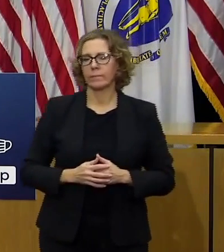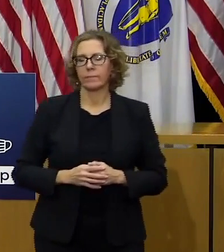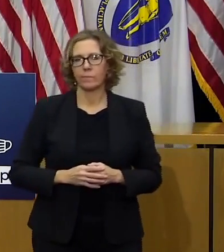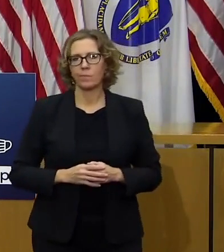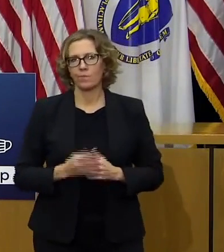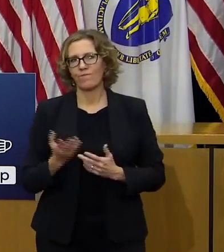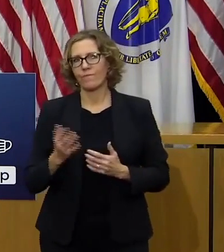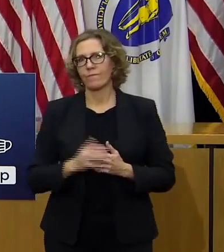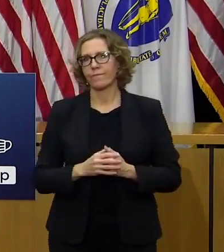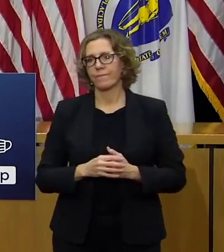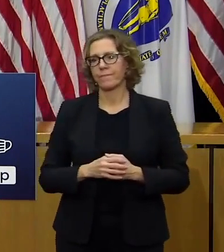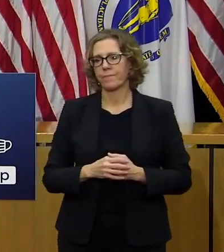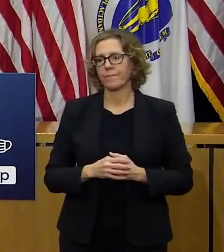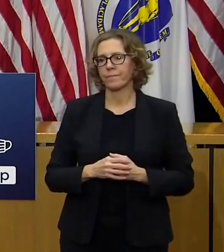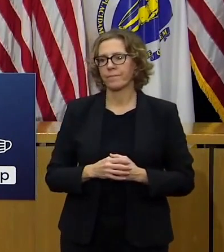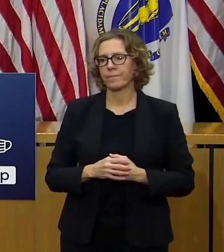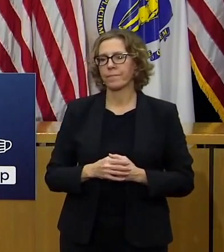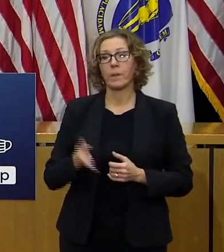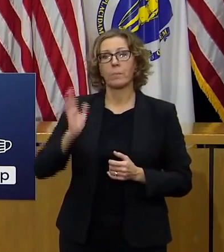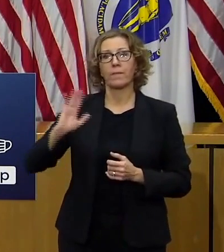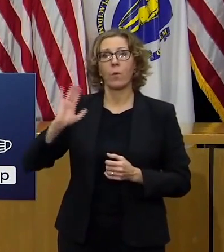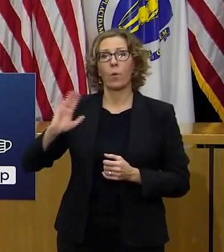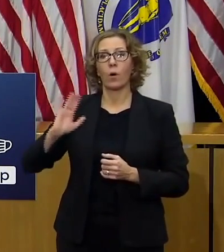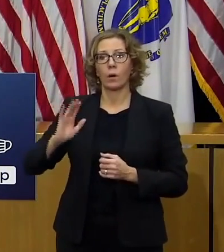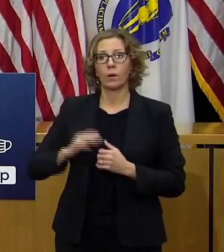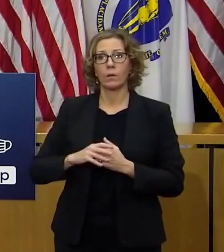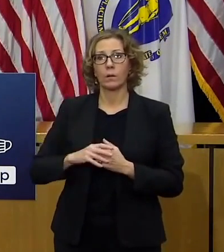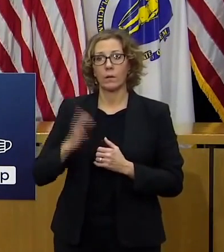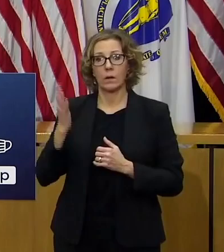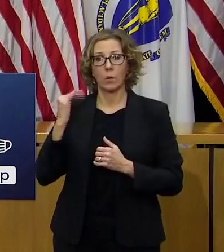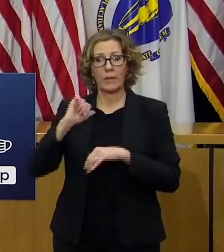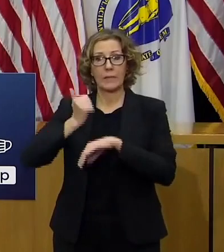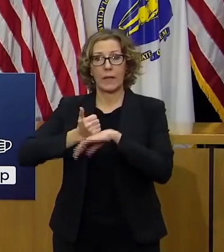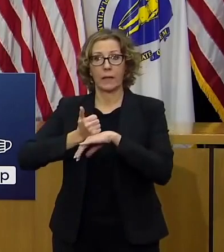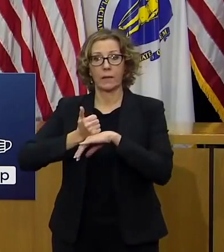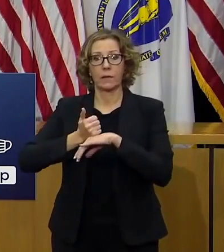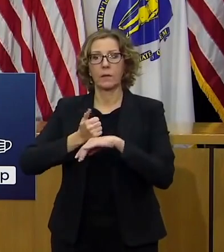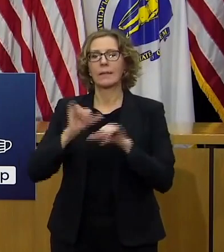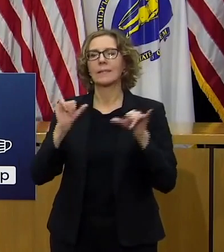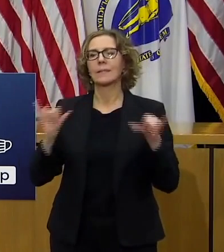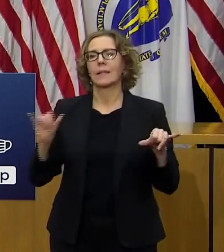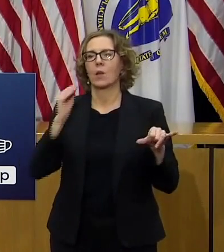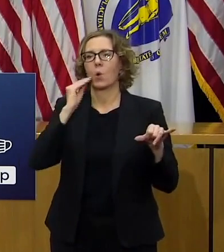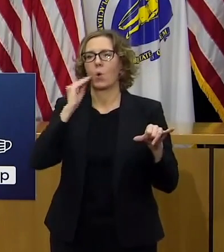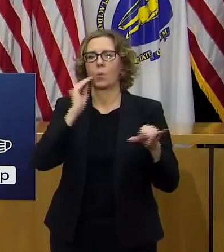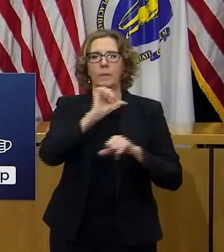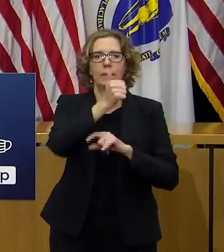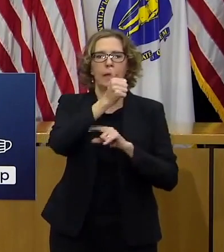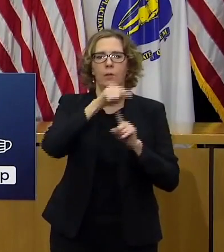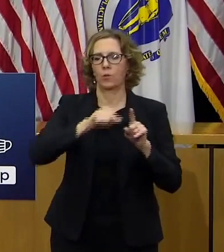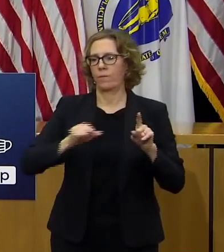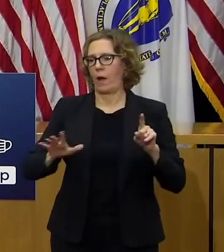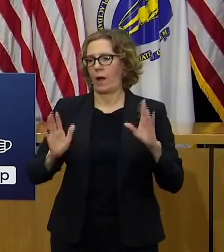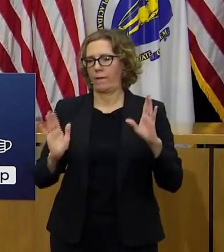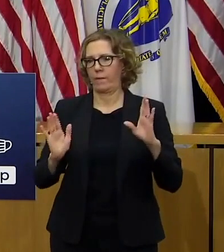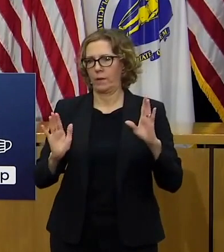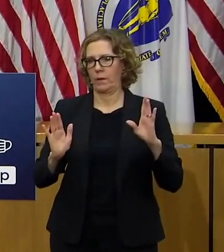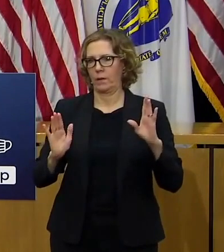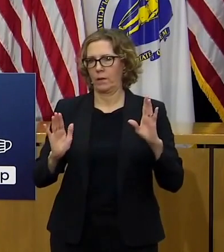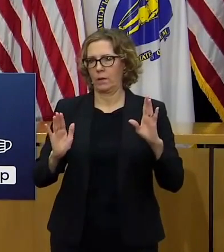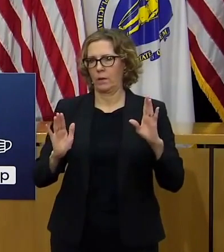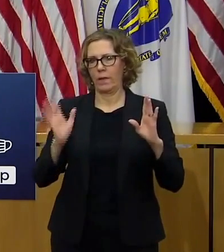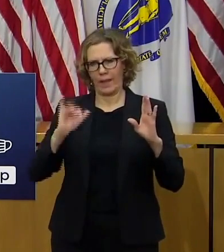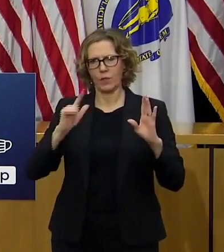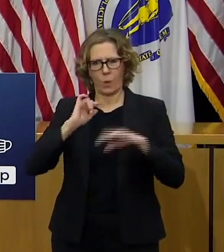the stay-at-home advisory in from 10 to 5 and we put the limit on private gatherings at 10